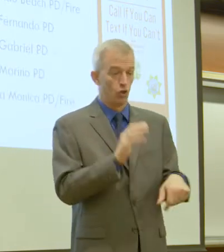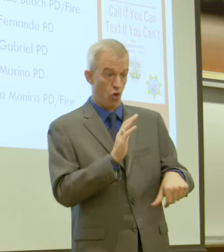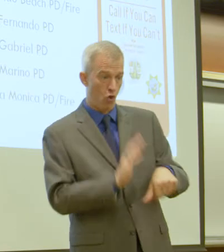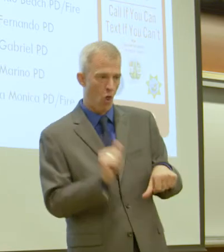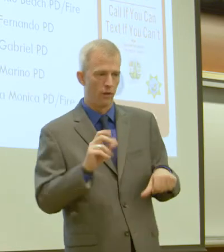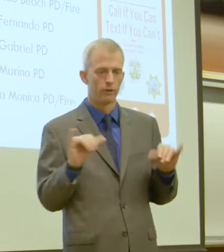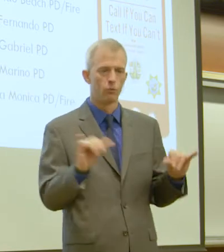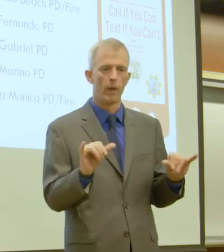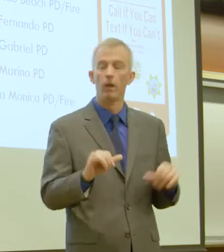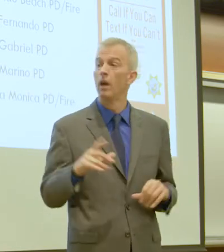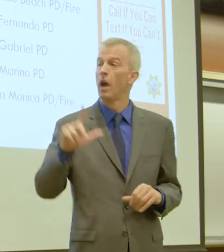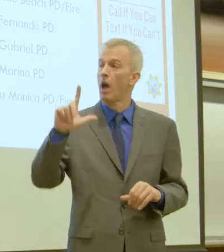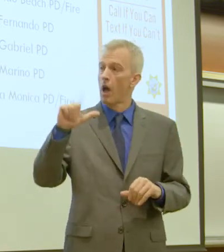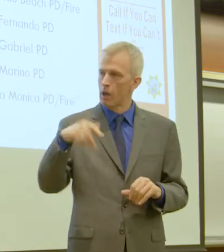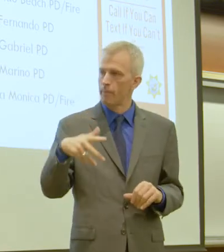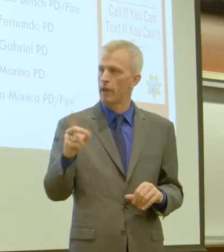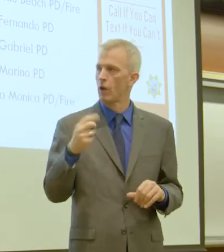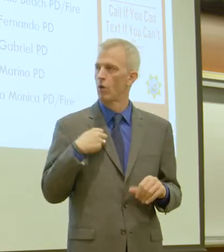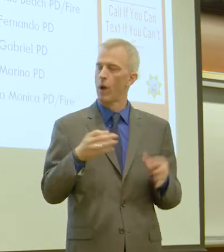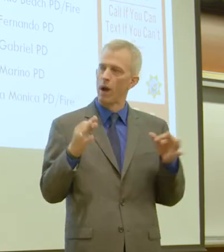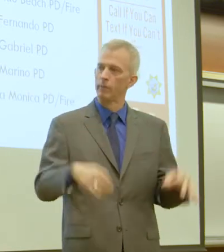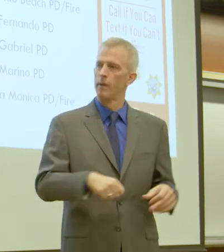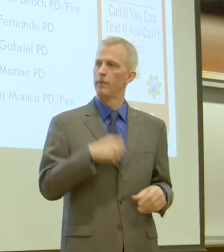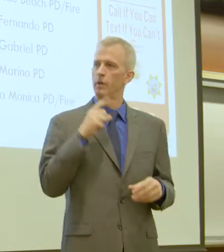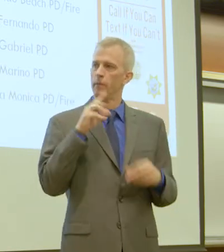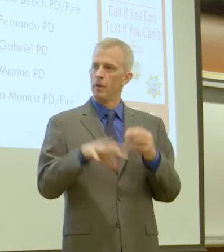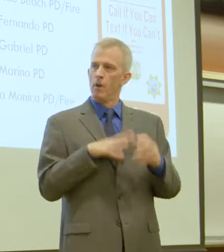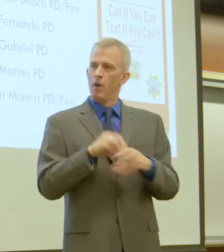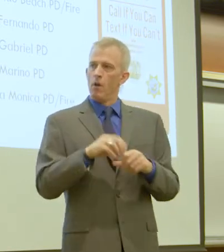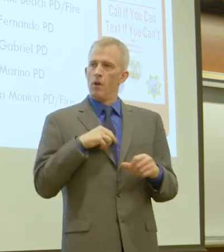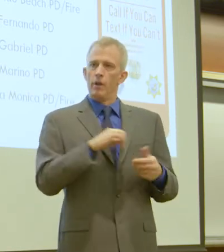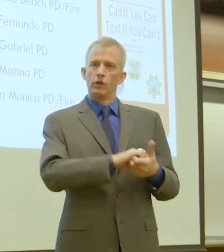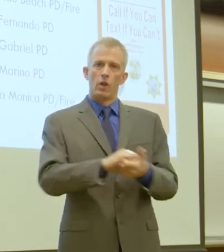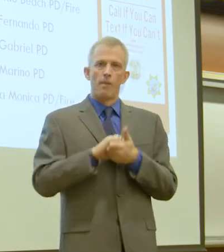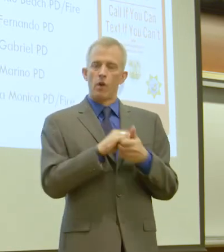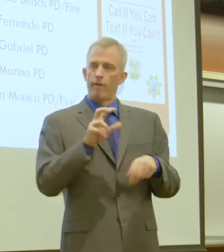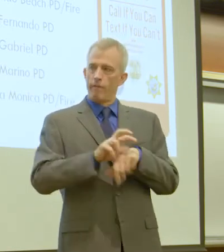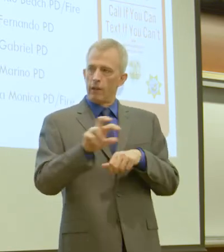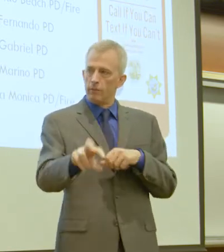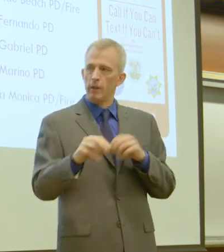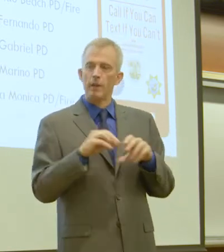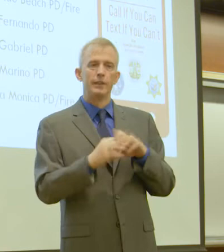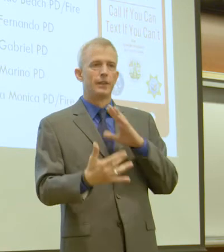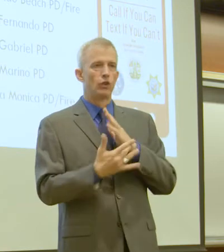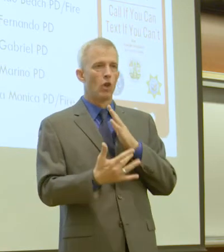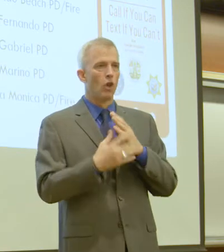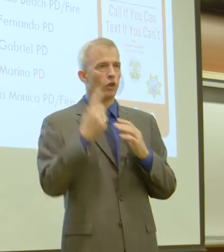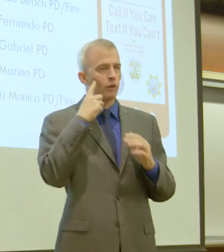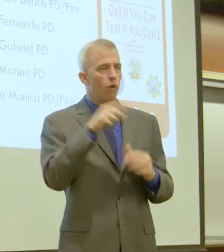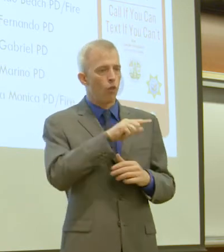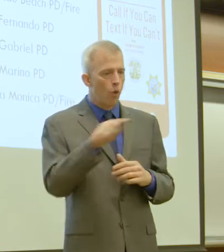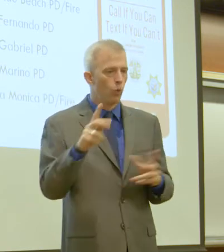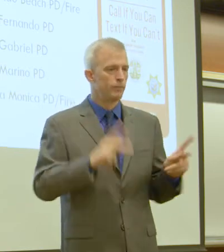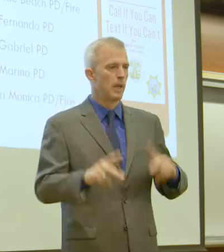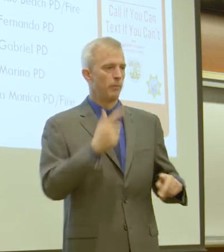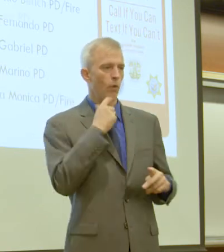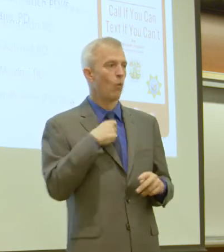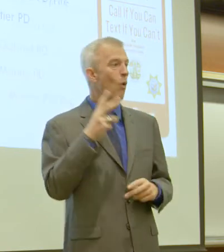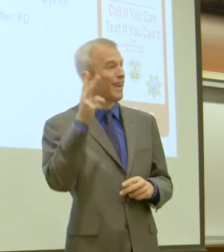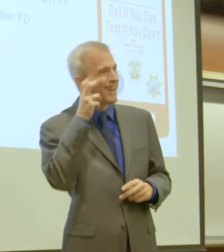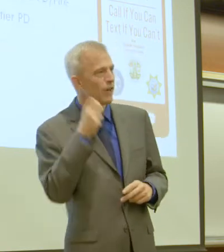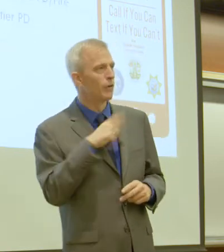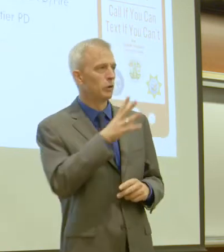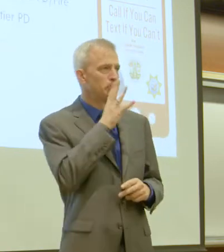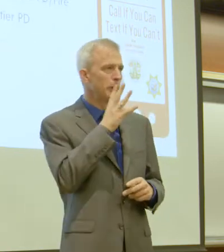absolutely proud to be a part of this collaborative investment here in technology for those who have hearing and speaking challenges,